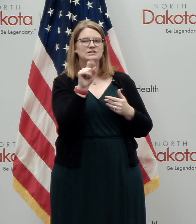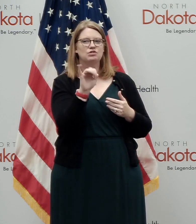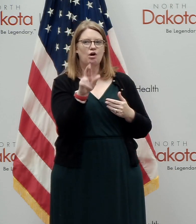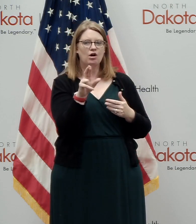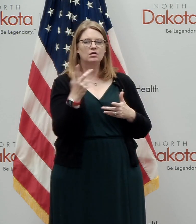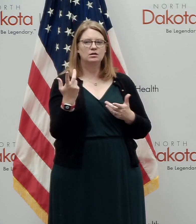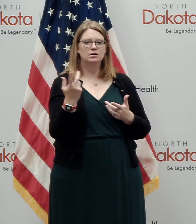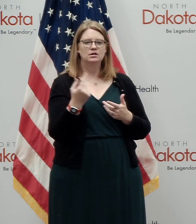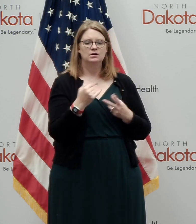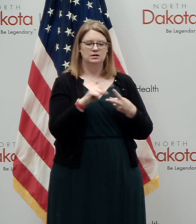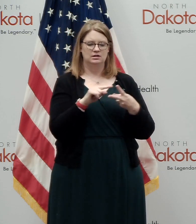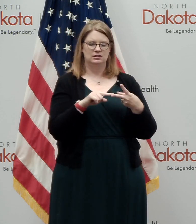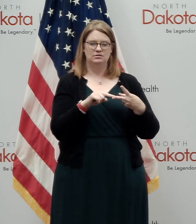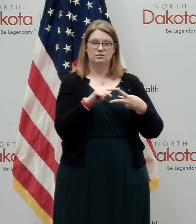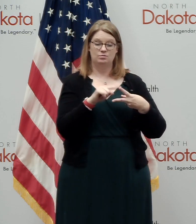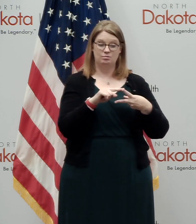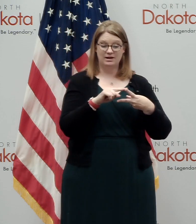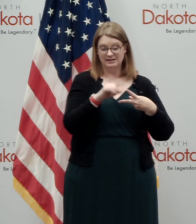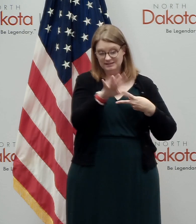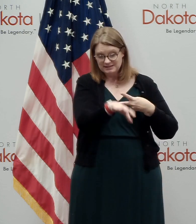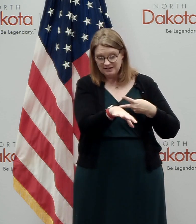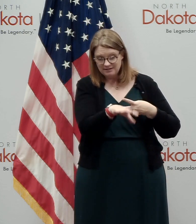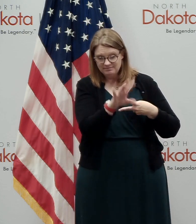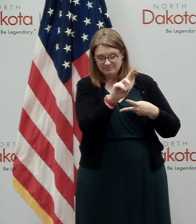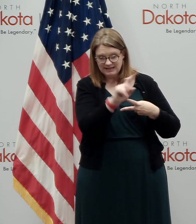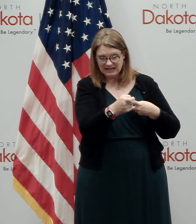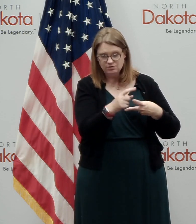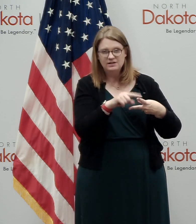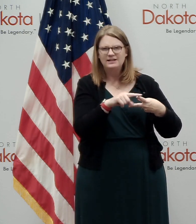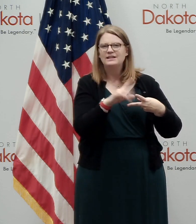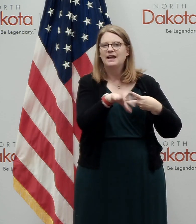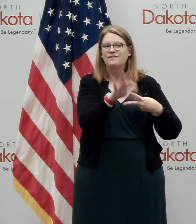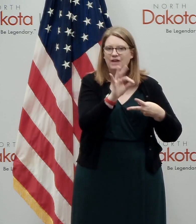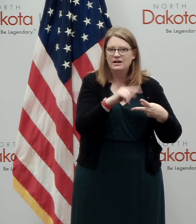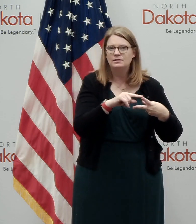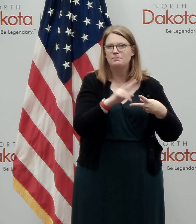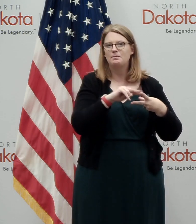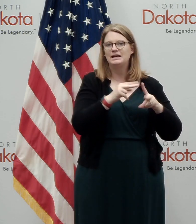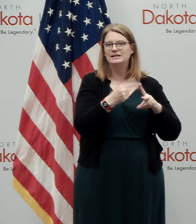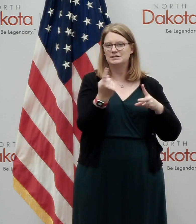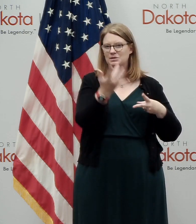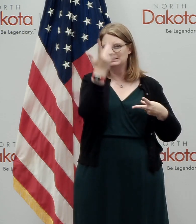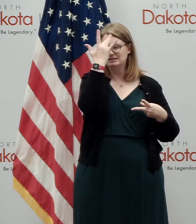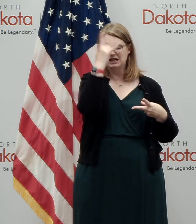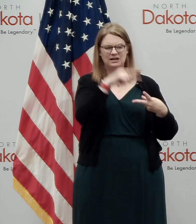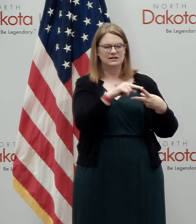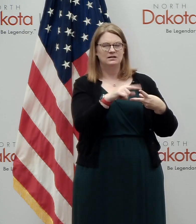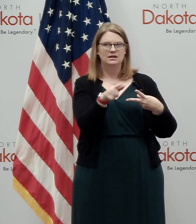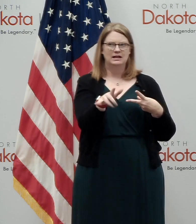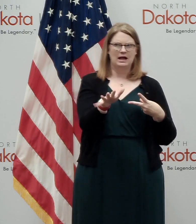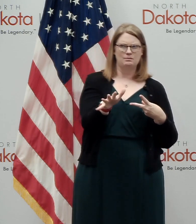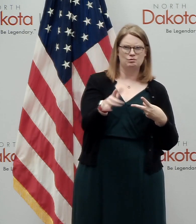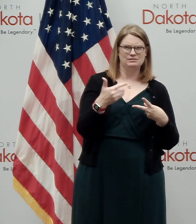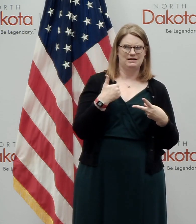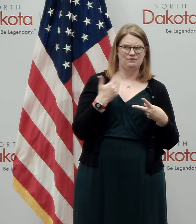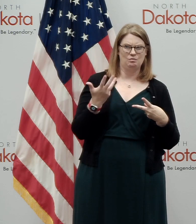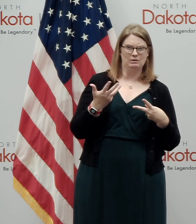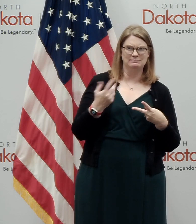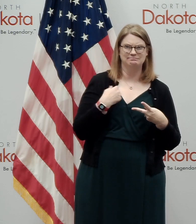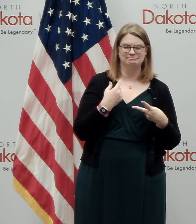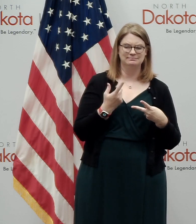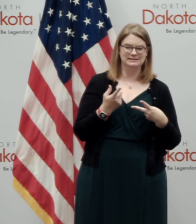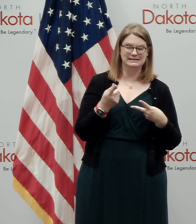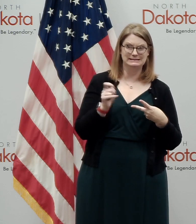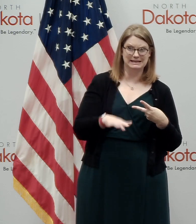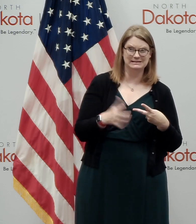two real roles to testing. One is diagnostics, which is if someone is sick, they come in, they say, hey, I'm nervous about what I have. Could you give me a